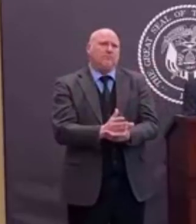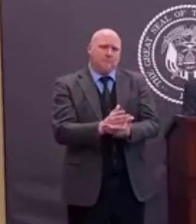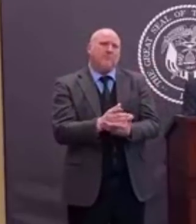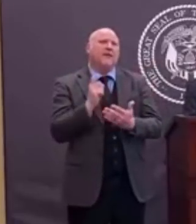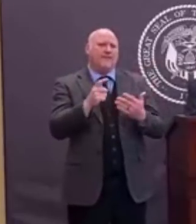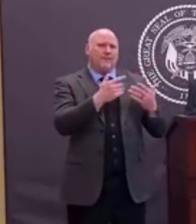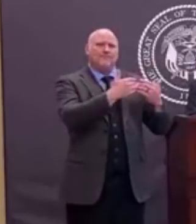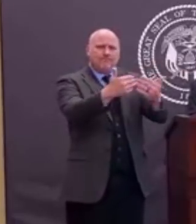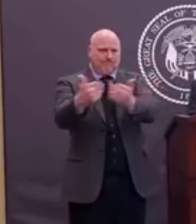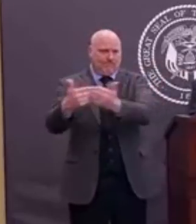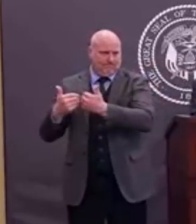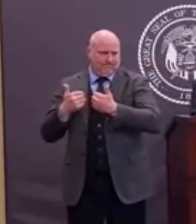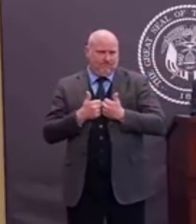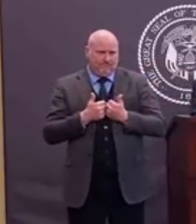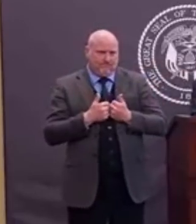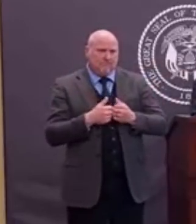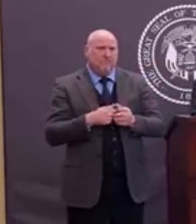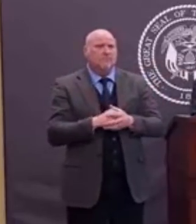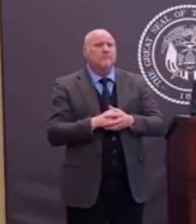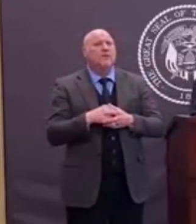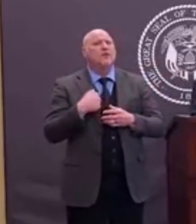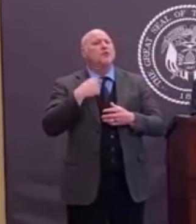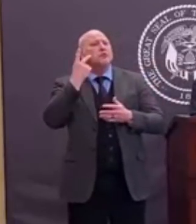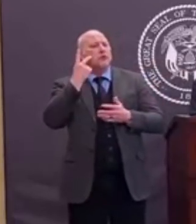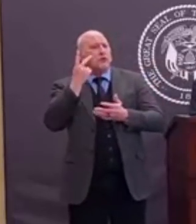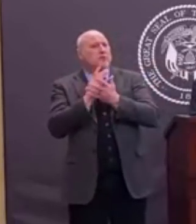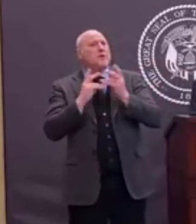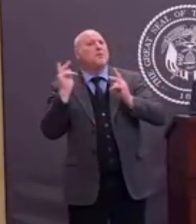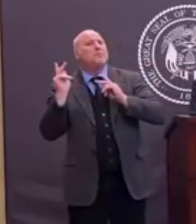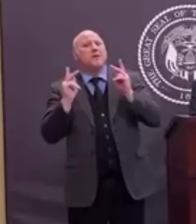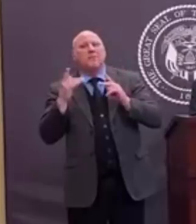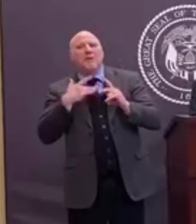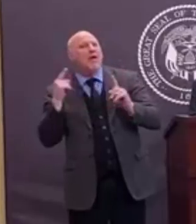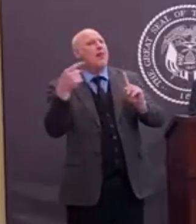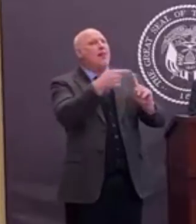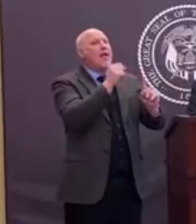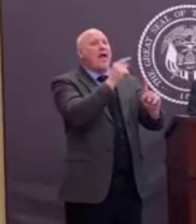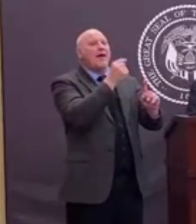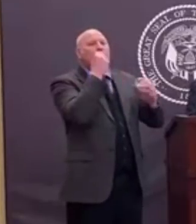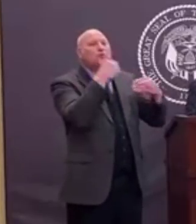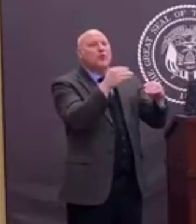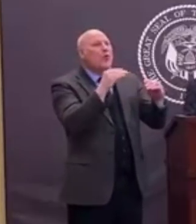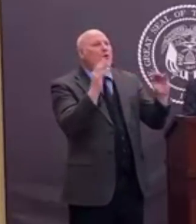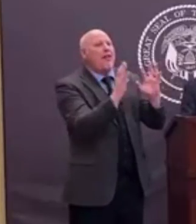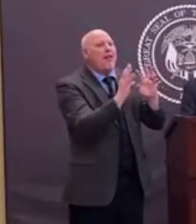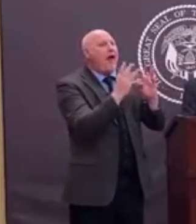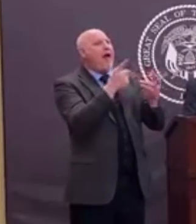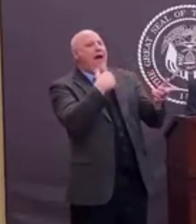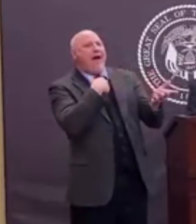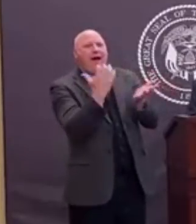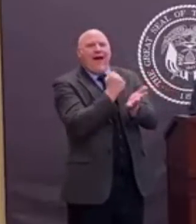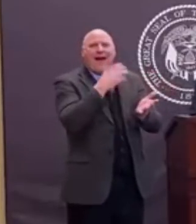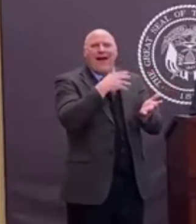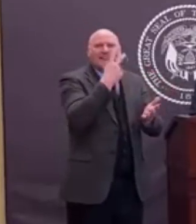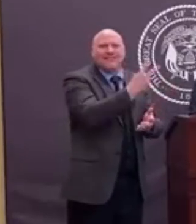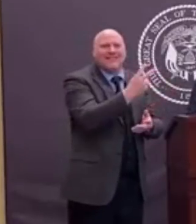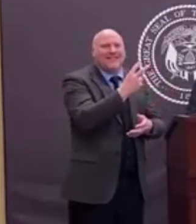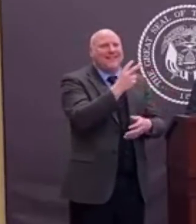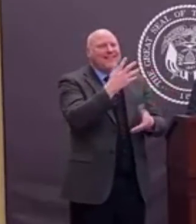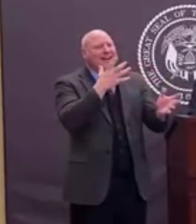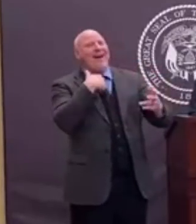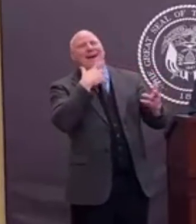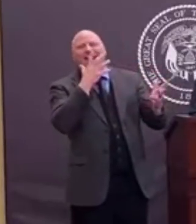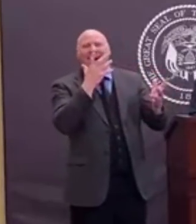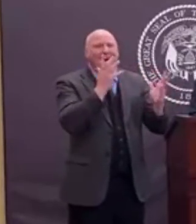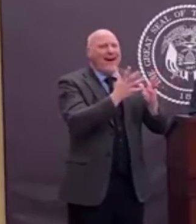inadvertently start to gather at grocery stores, shopping center areas. Maybe it's more happenstance than by plan.